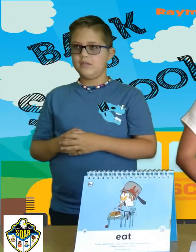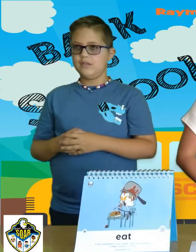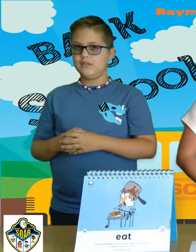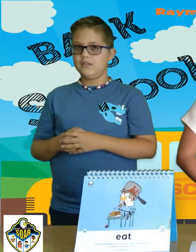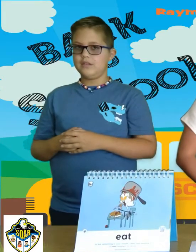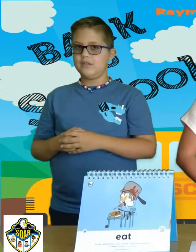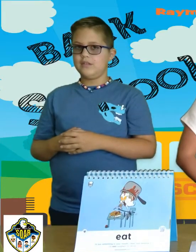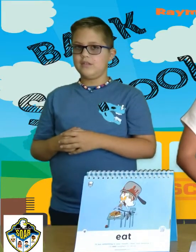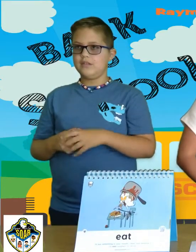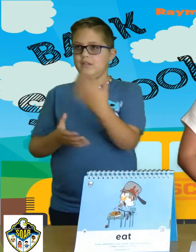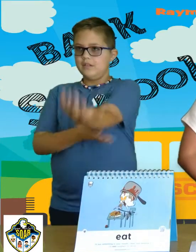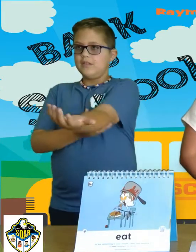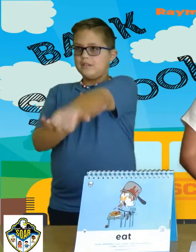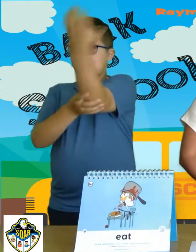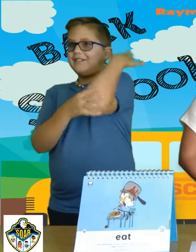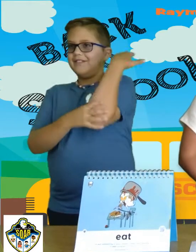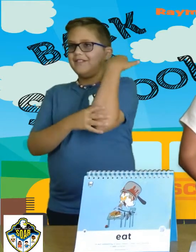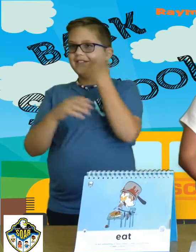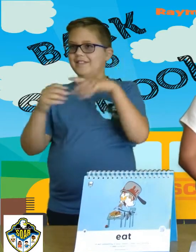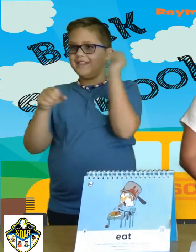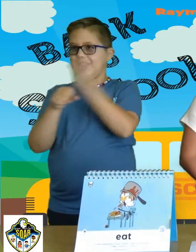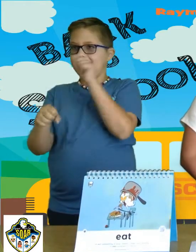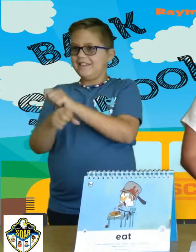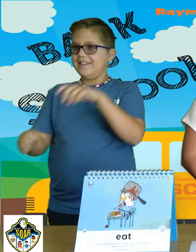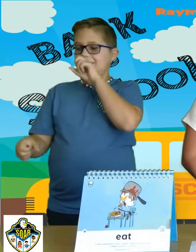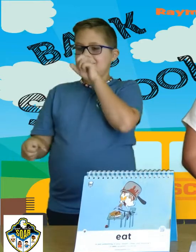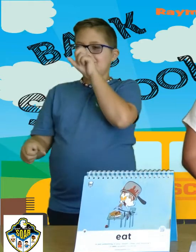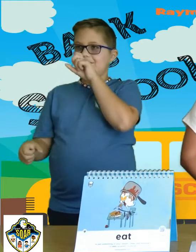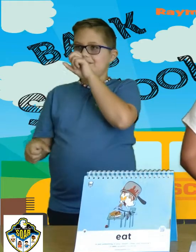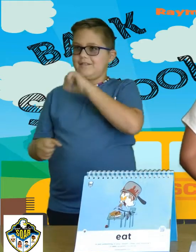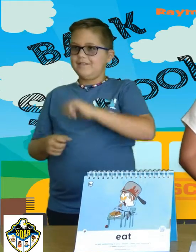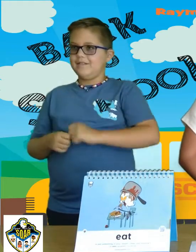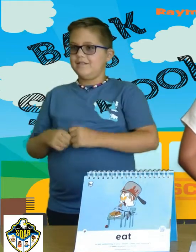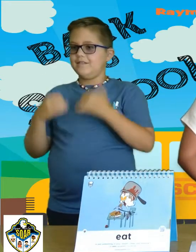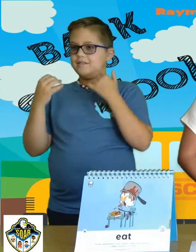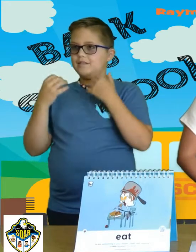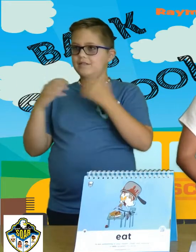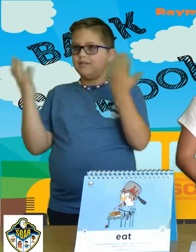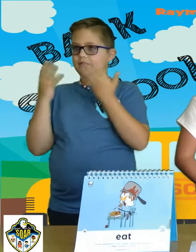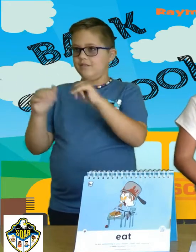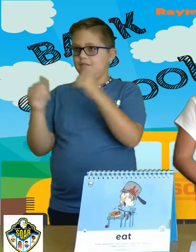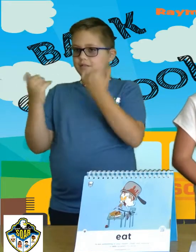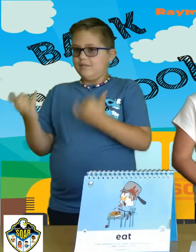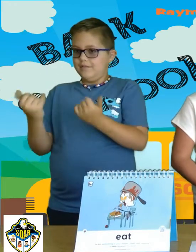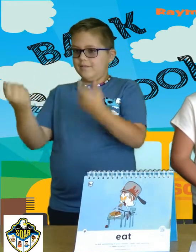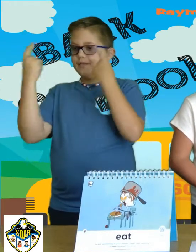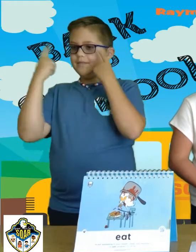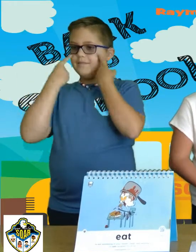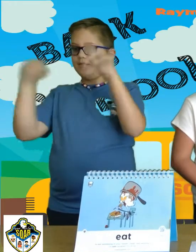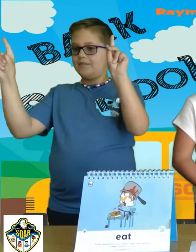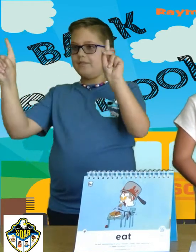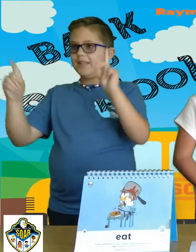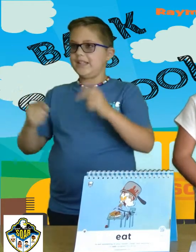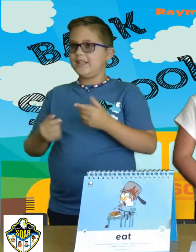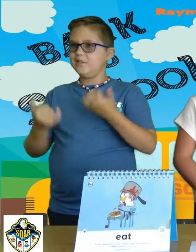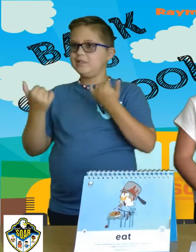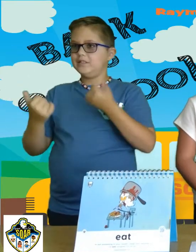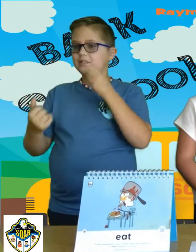Good morning, RT Eagles. Here are today's announcements. Today's lunch is beef taco